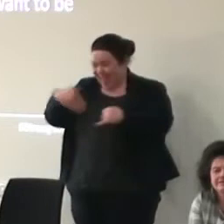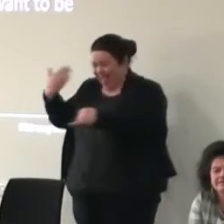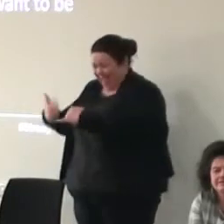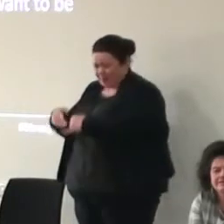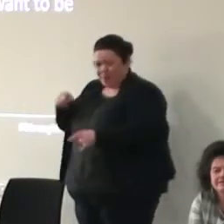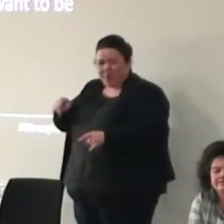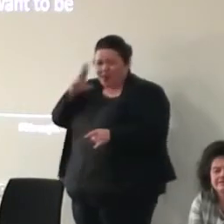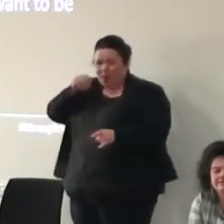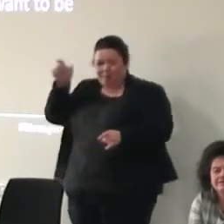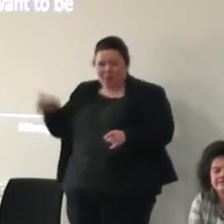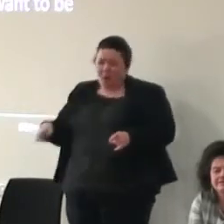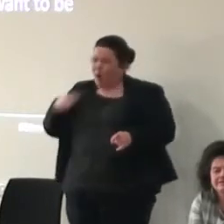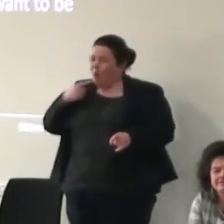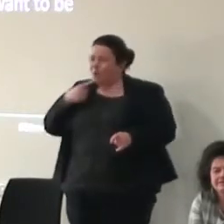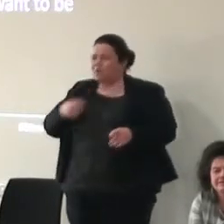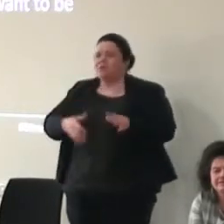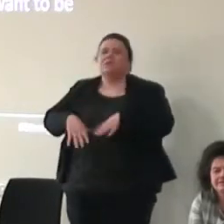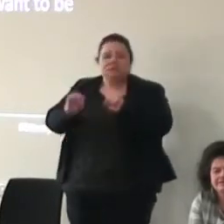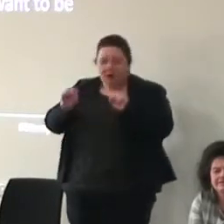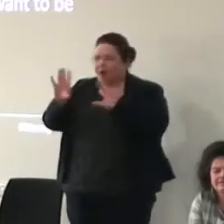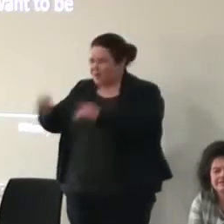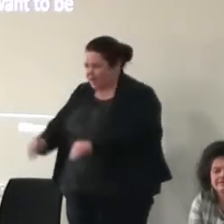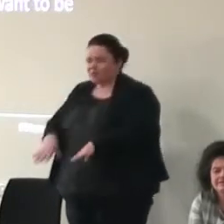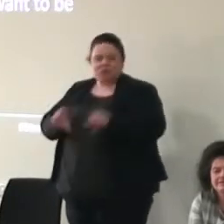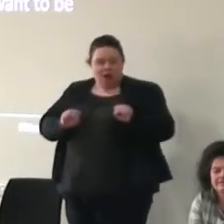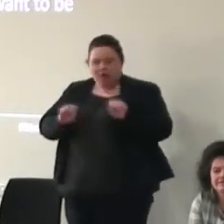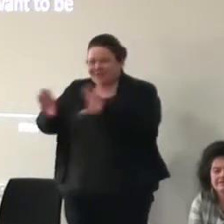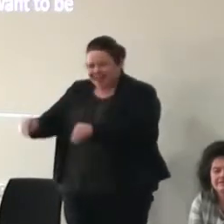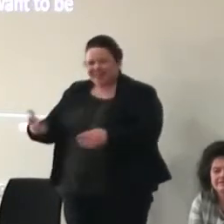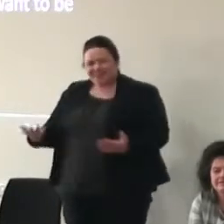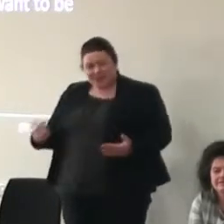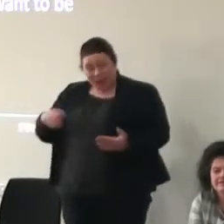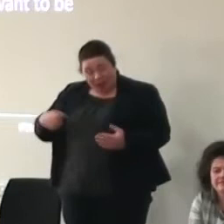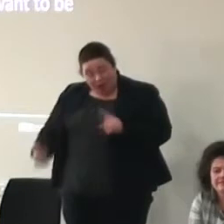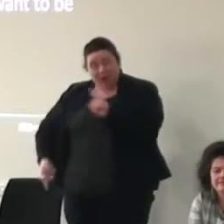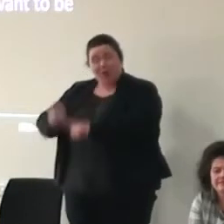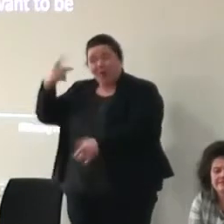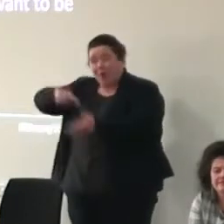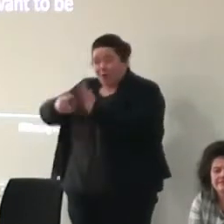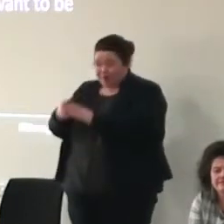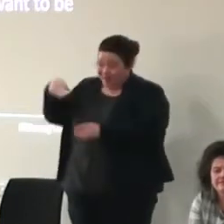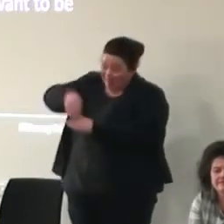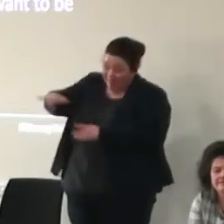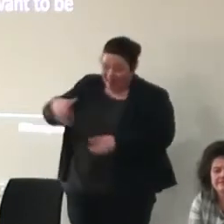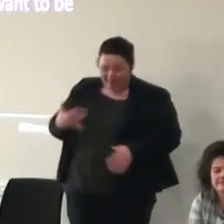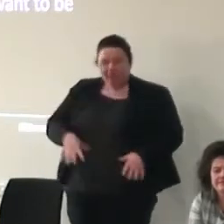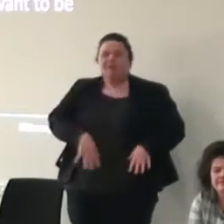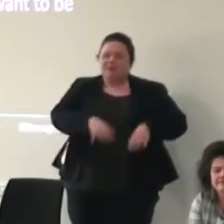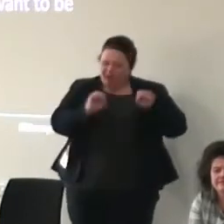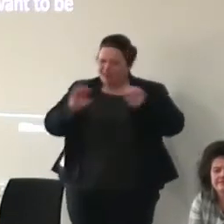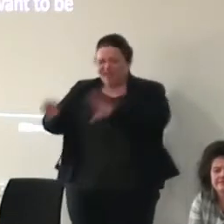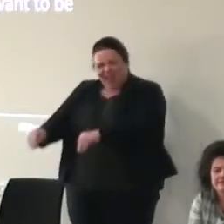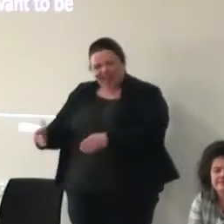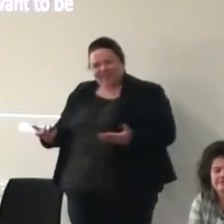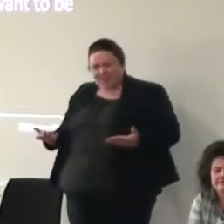amount of starts and end points in their lives would we need to be another organization in their life and we made the decision